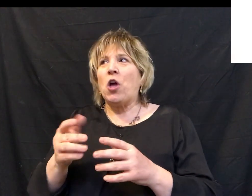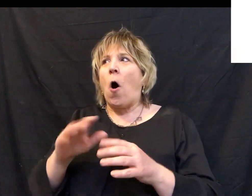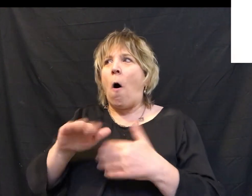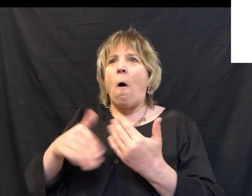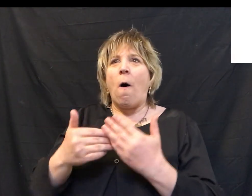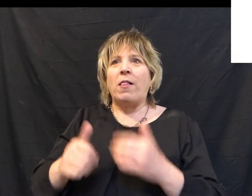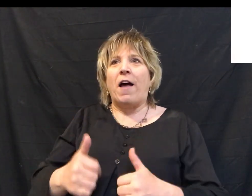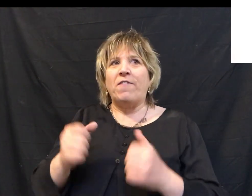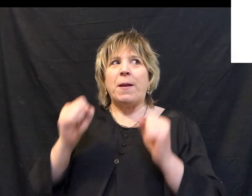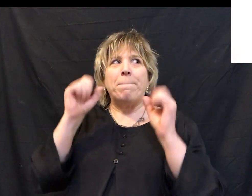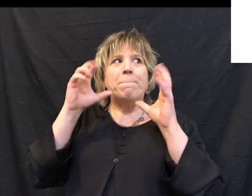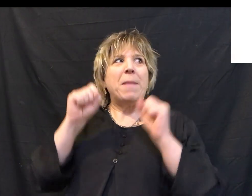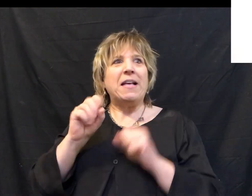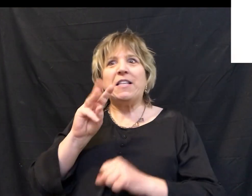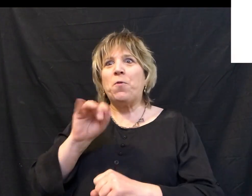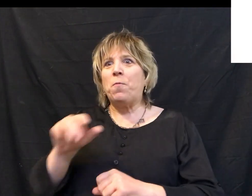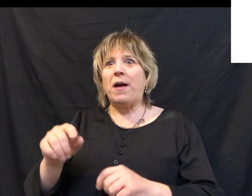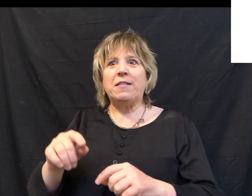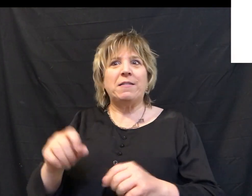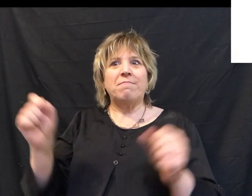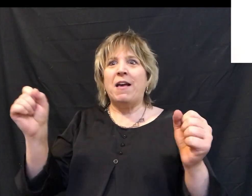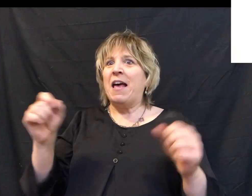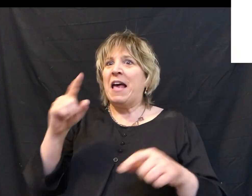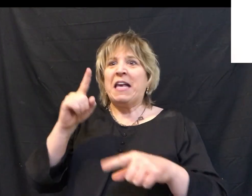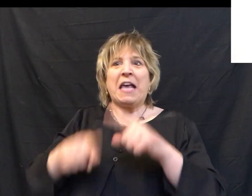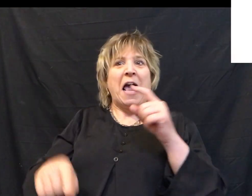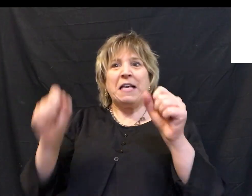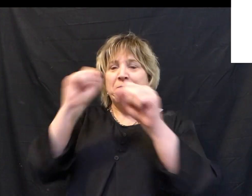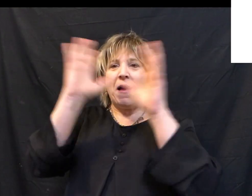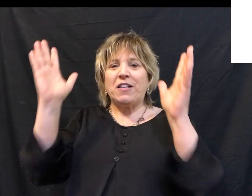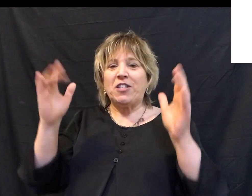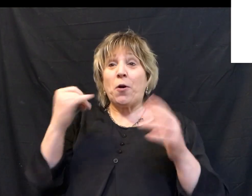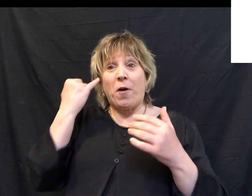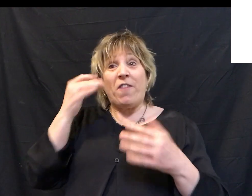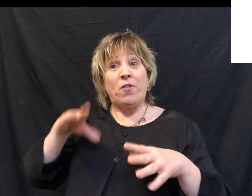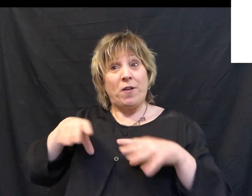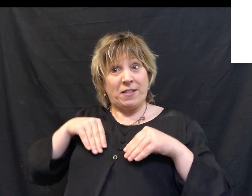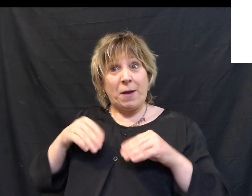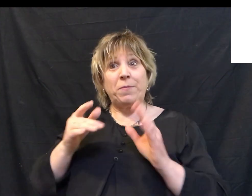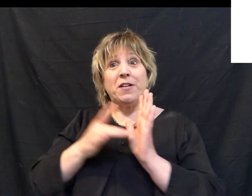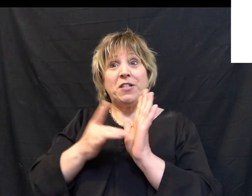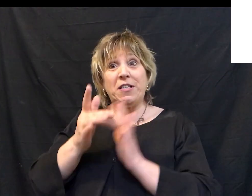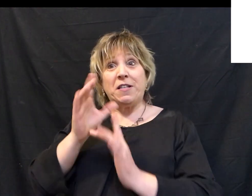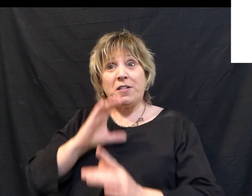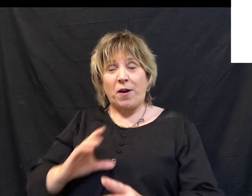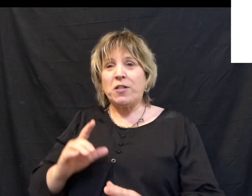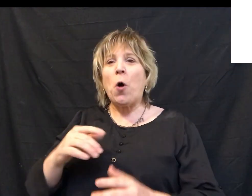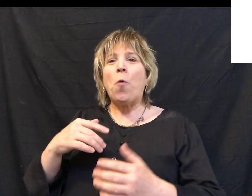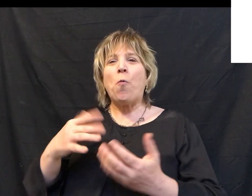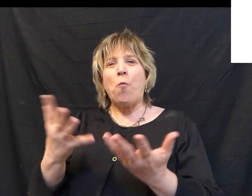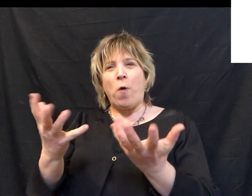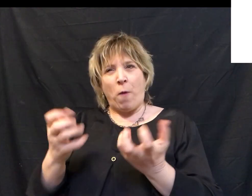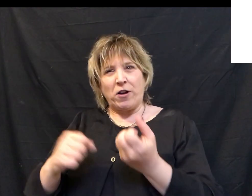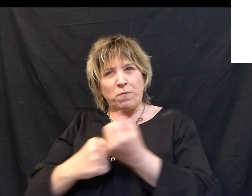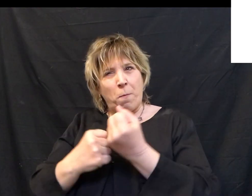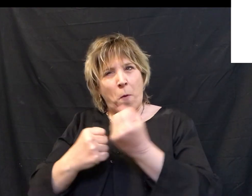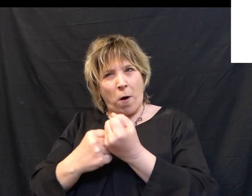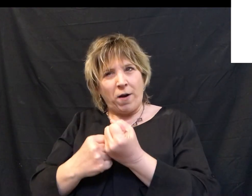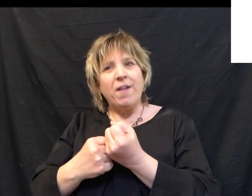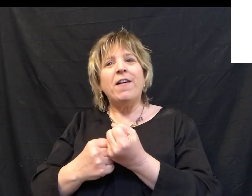around you in your entire life in amazing ways that you can't even imagine. So if you accepted Christ today, we're so excited to walk with you on this journey, we